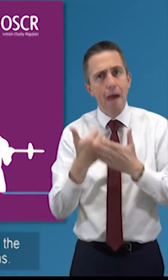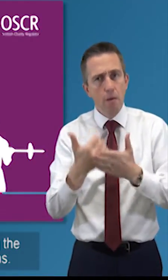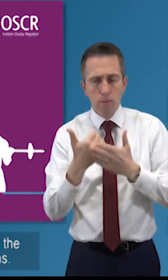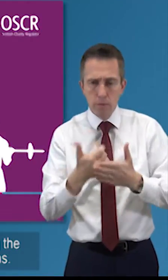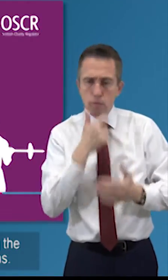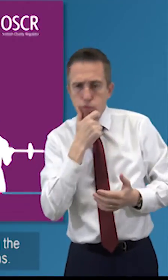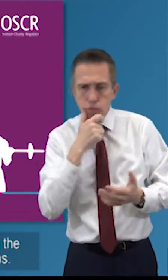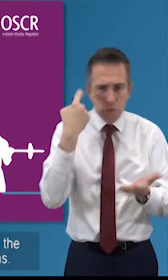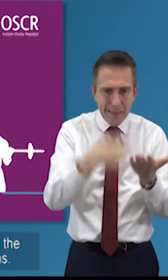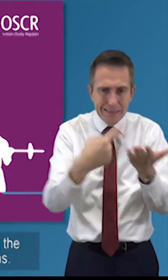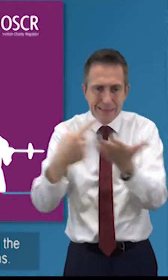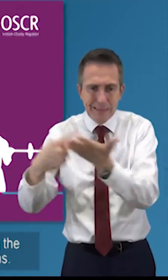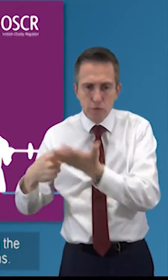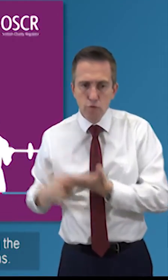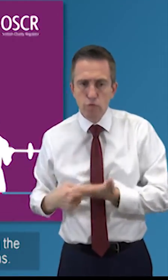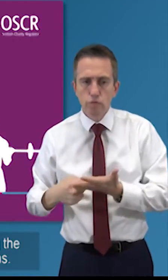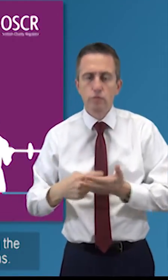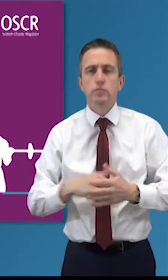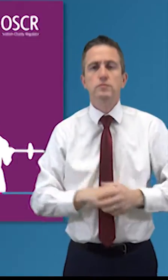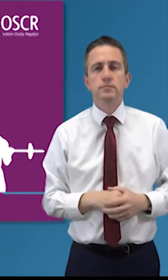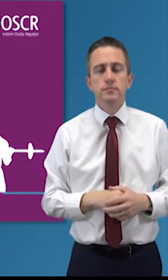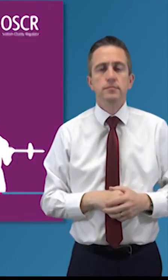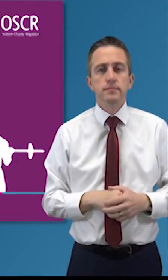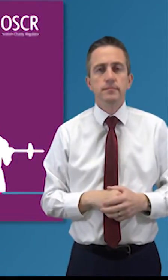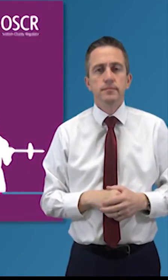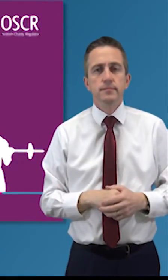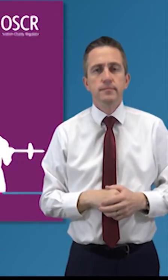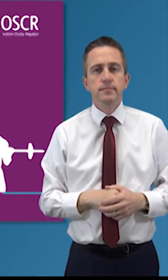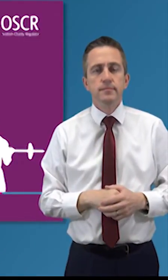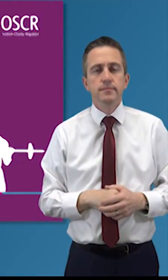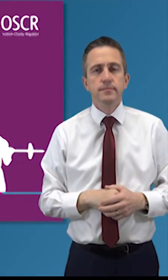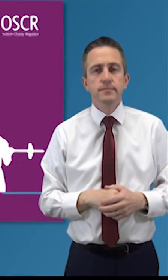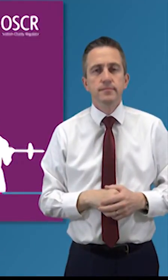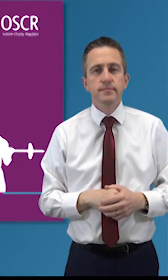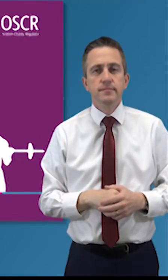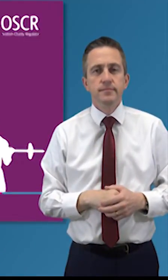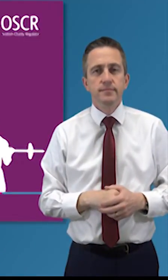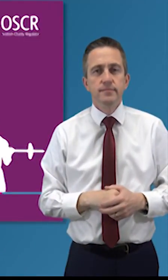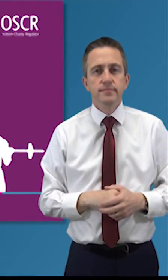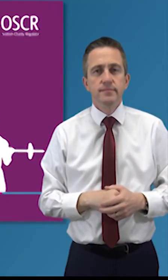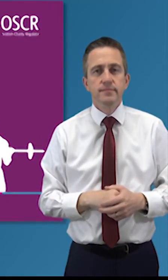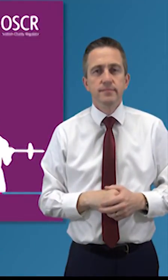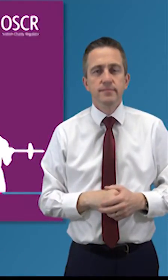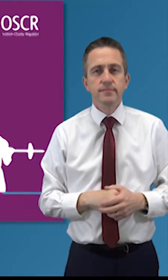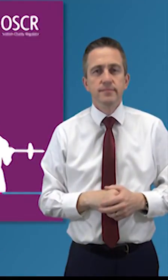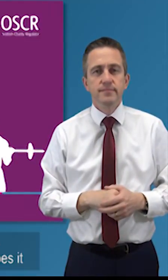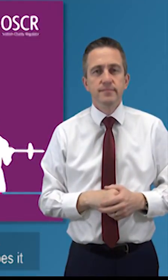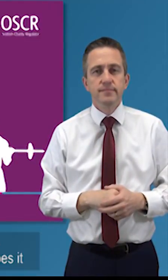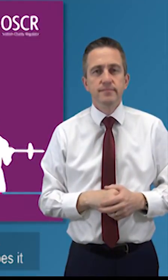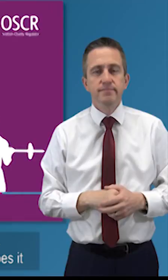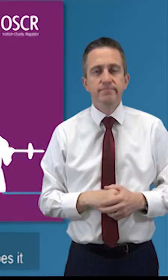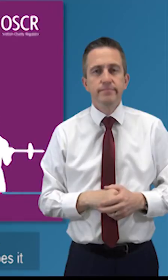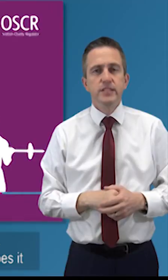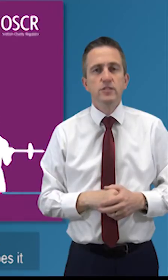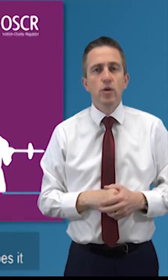tough decisions or even the not tough decisions um